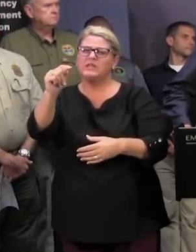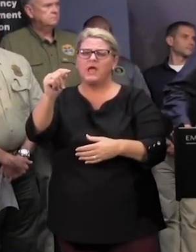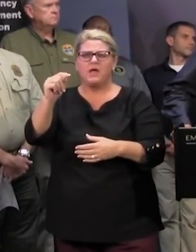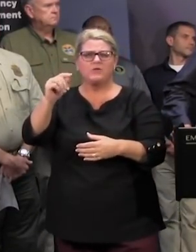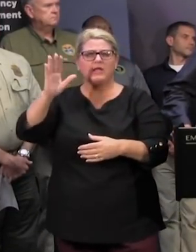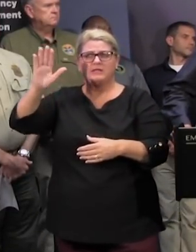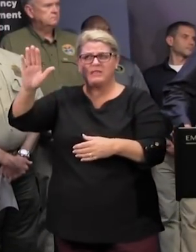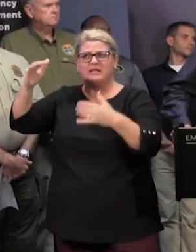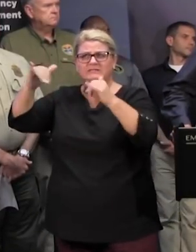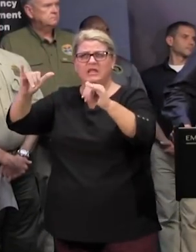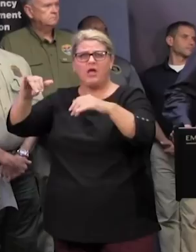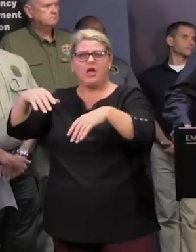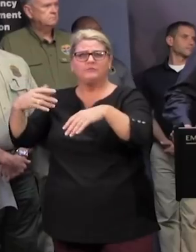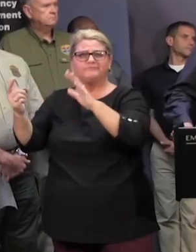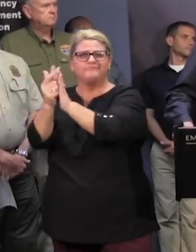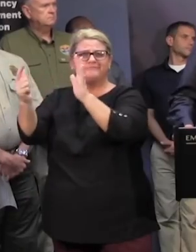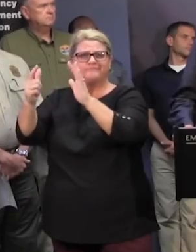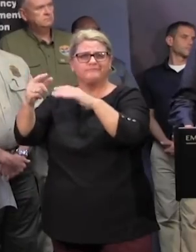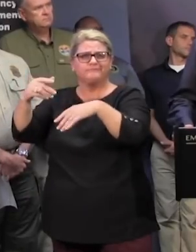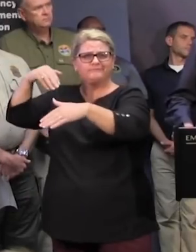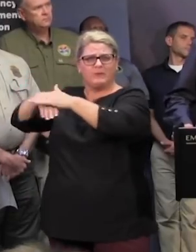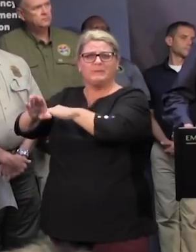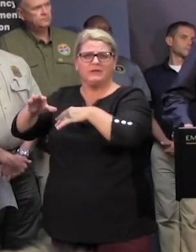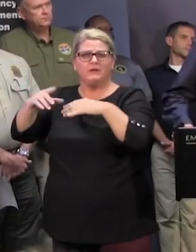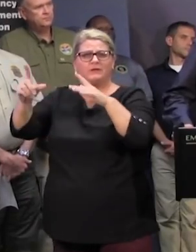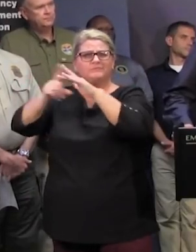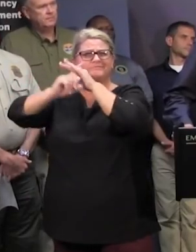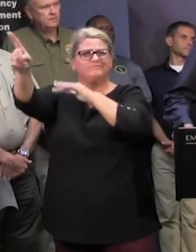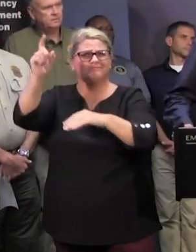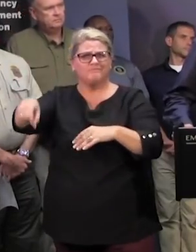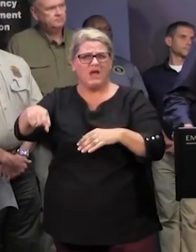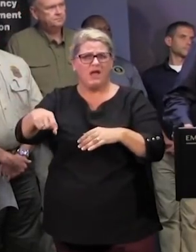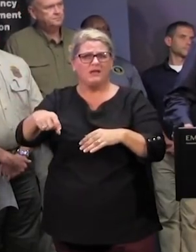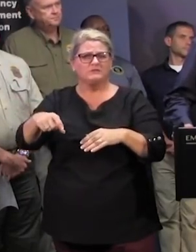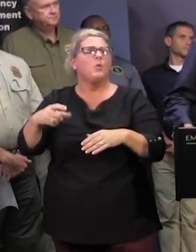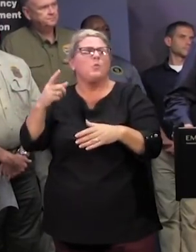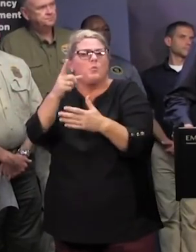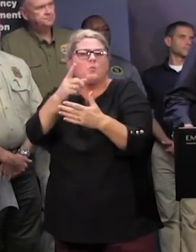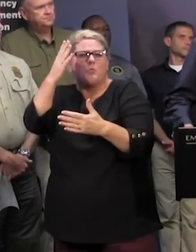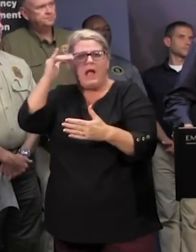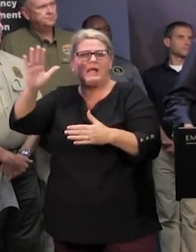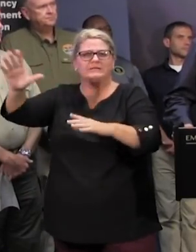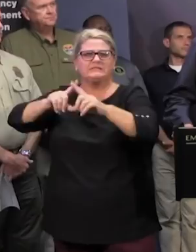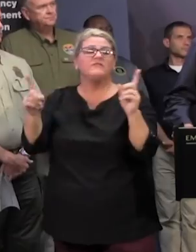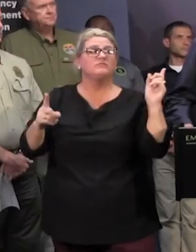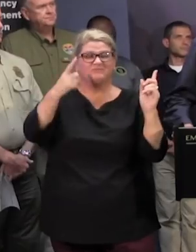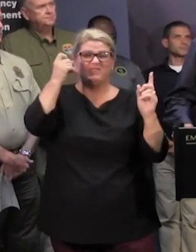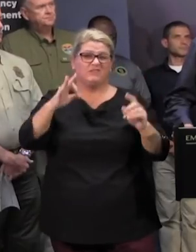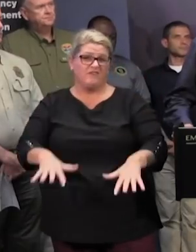folks are still under the evacuation order compared to other ones it's the it's the flooding as as we have known from the very beginning